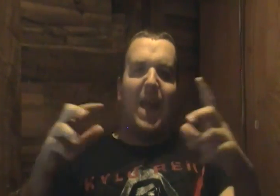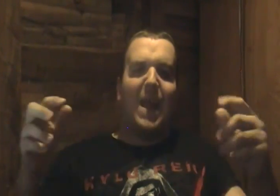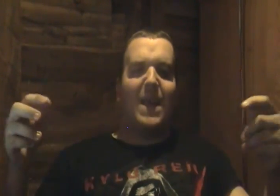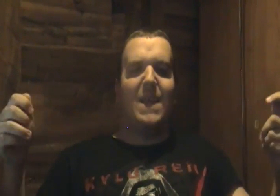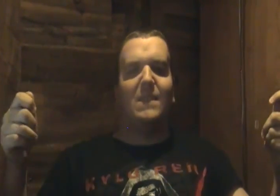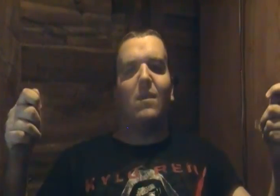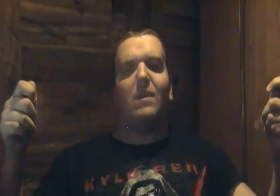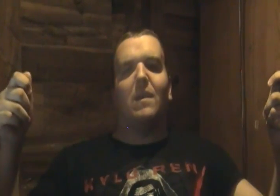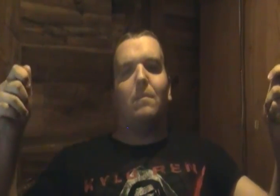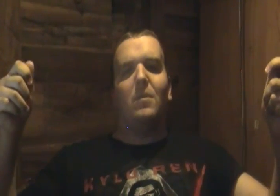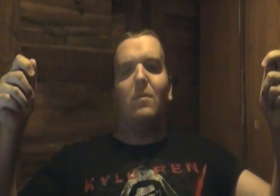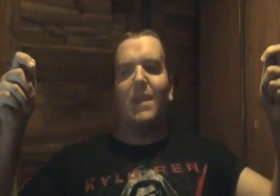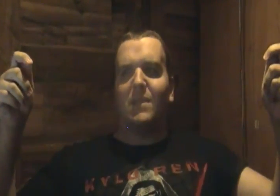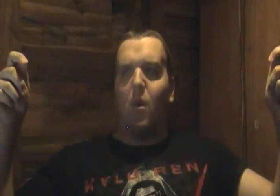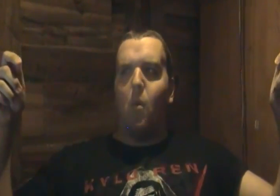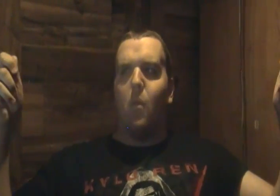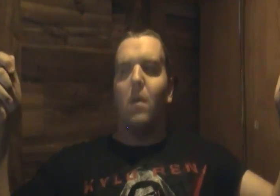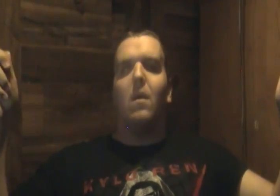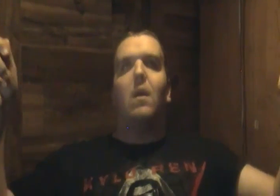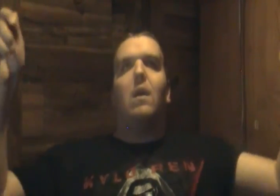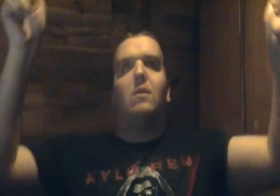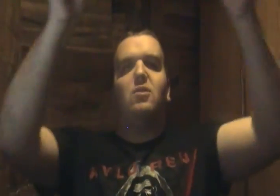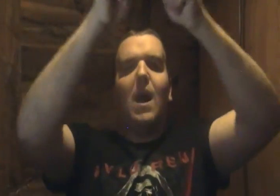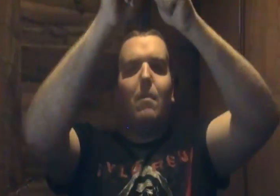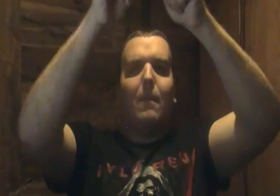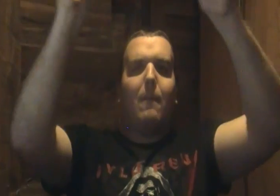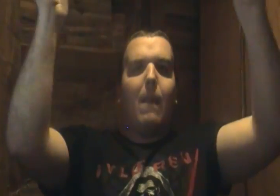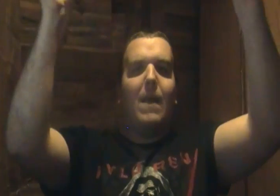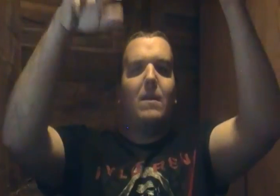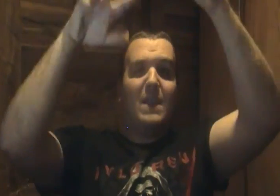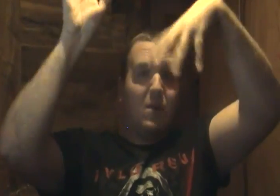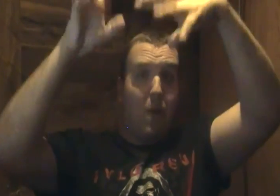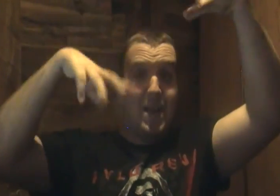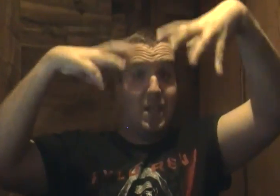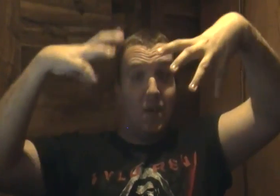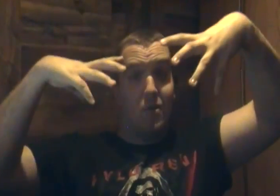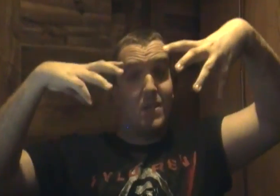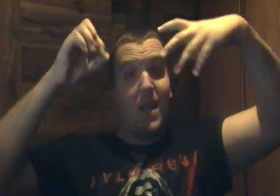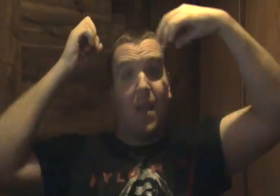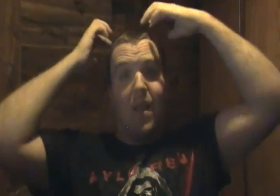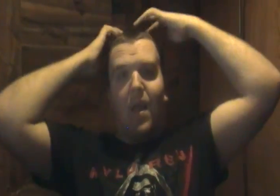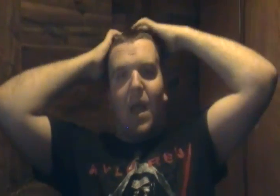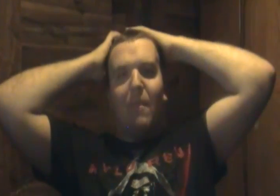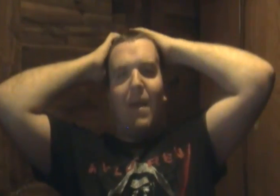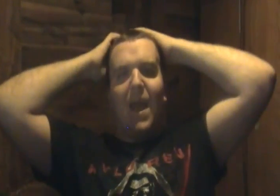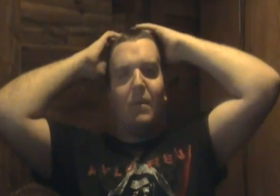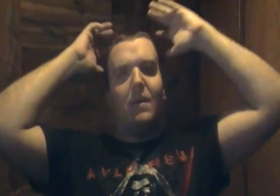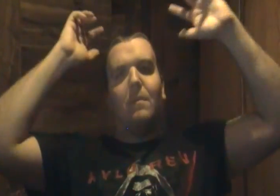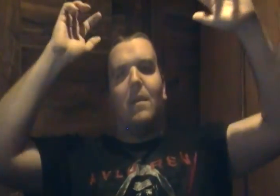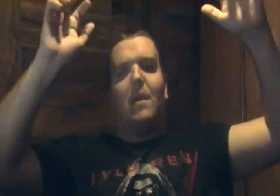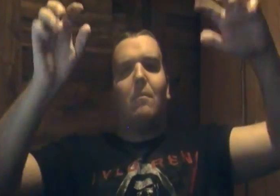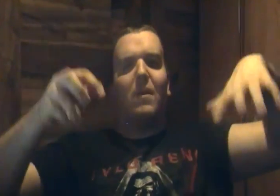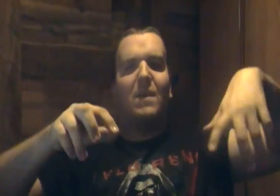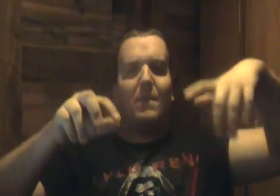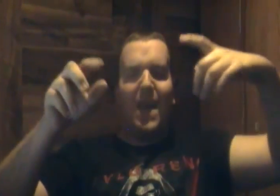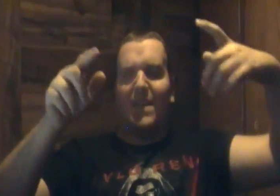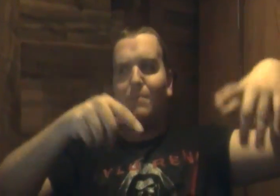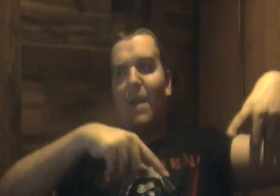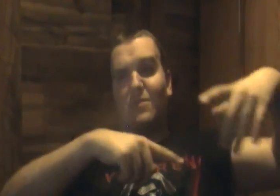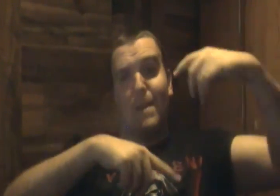then he's starting to do this whole job of all this whole ancient curse thing about how to bring the medallion's powers